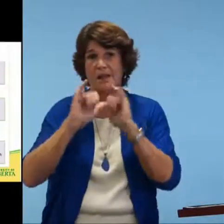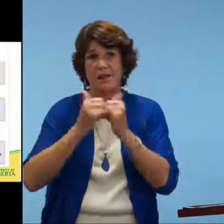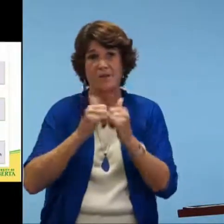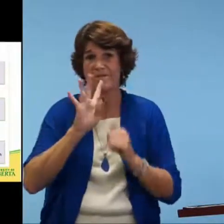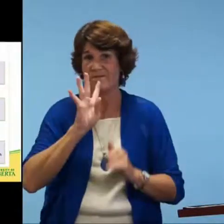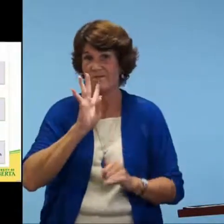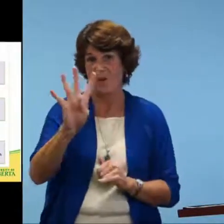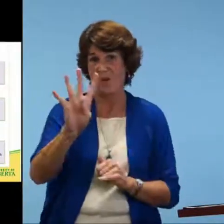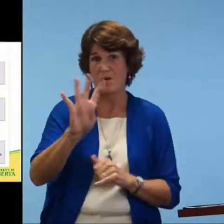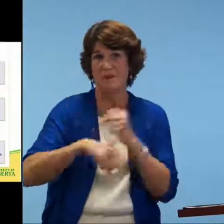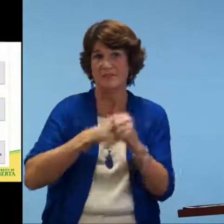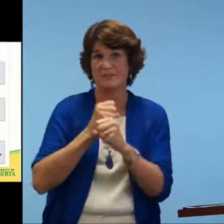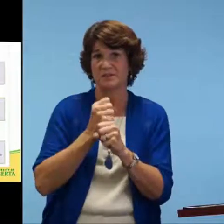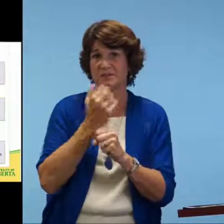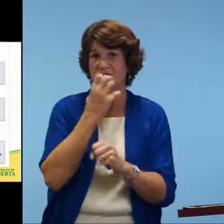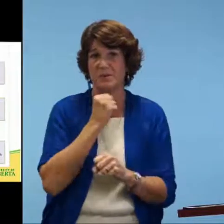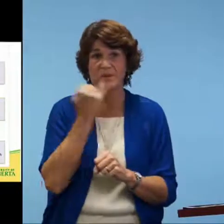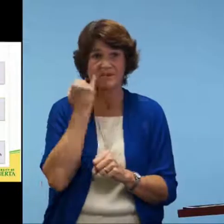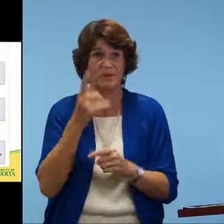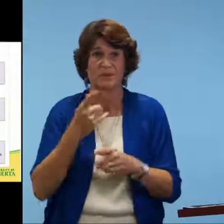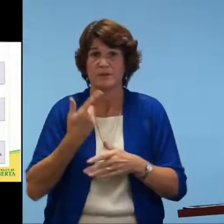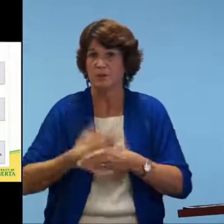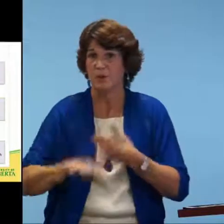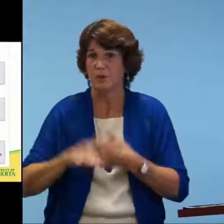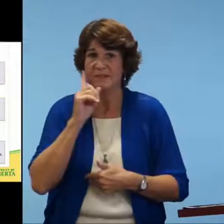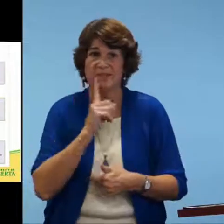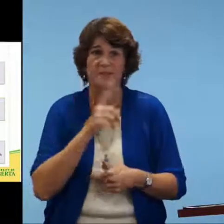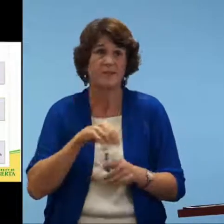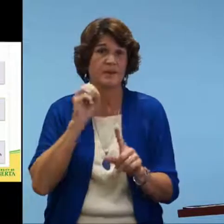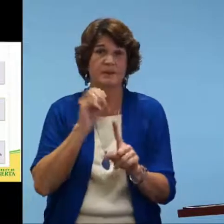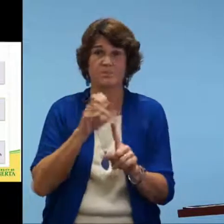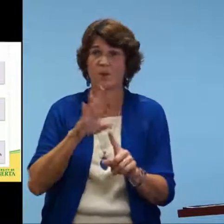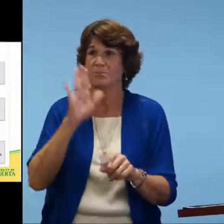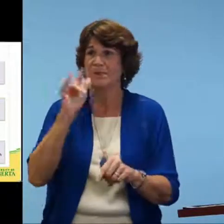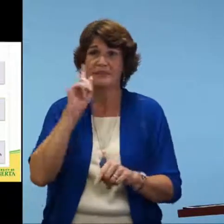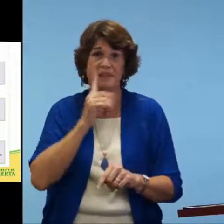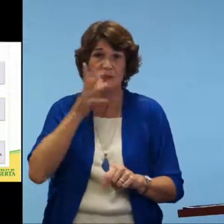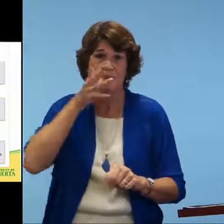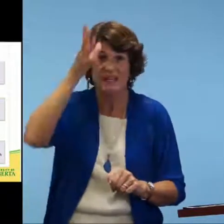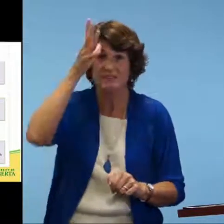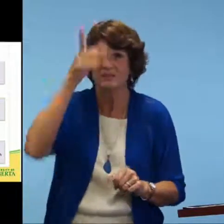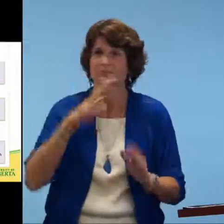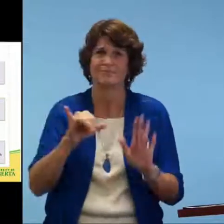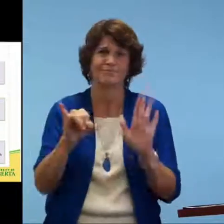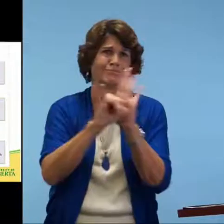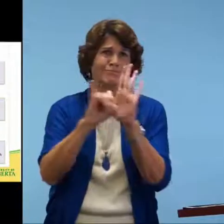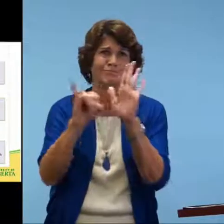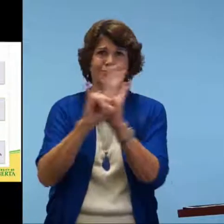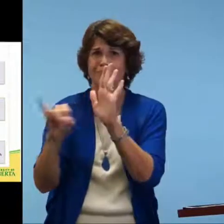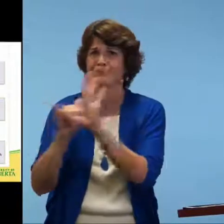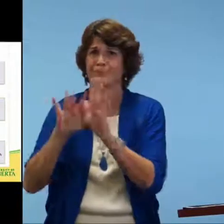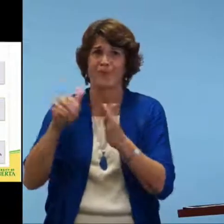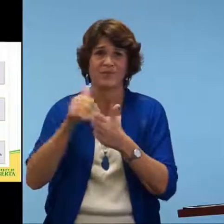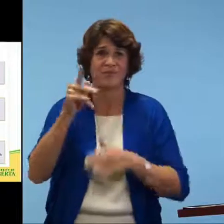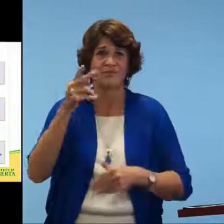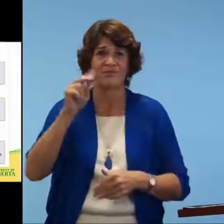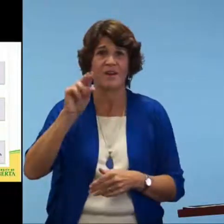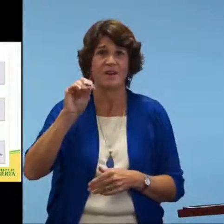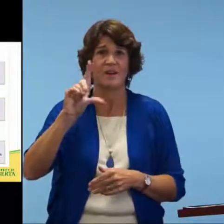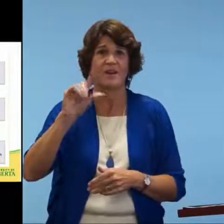Truly, it's amazing how a four year old, if they're born deaf, exposed to the language,